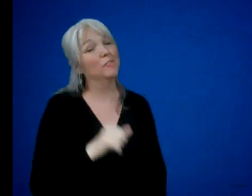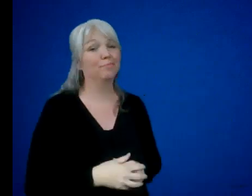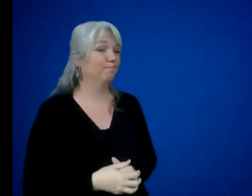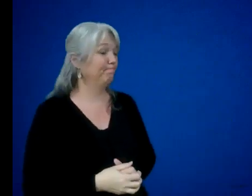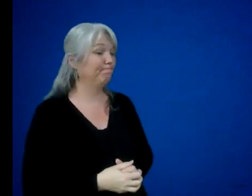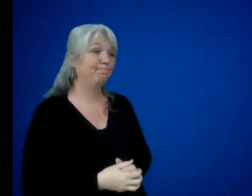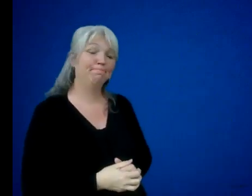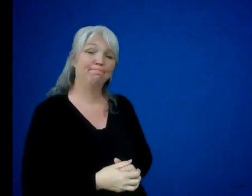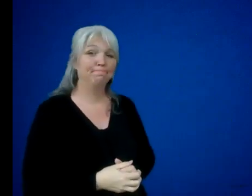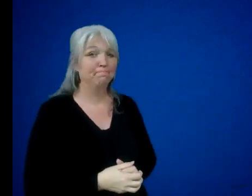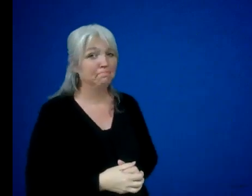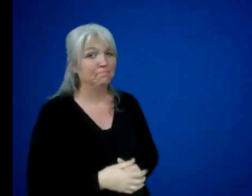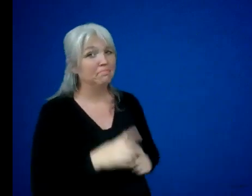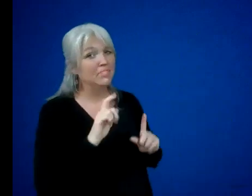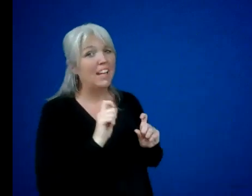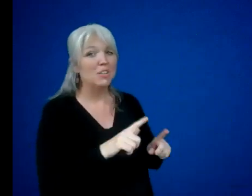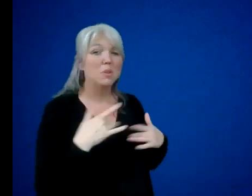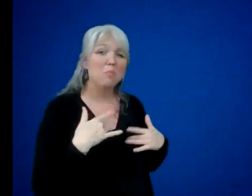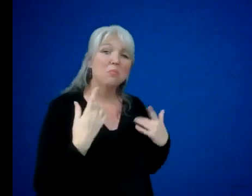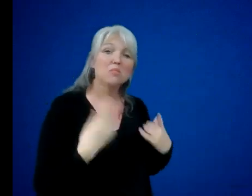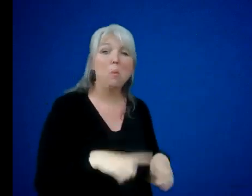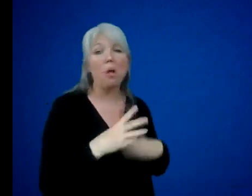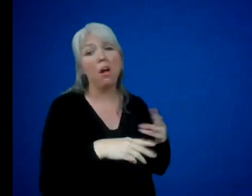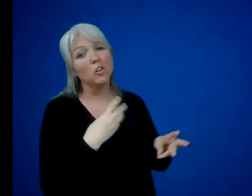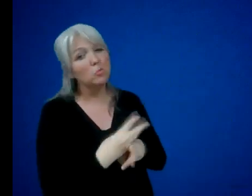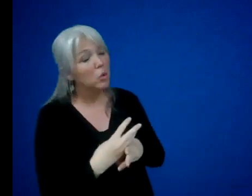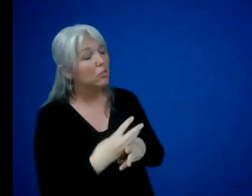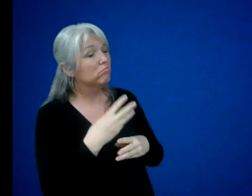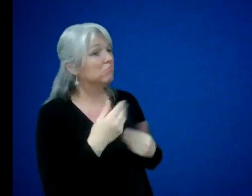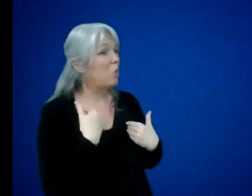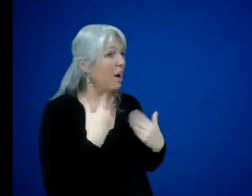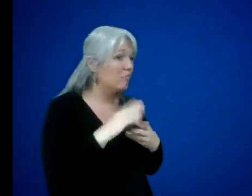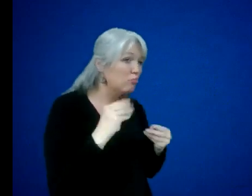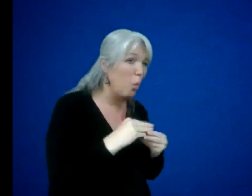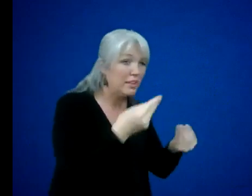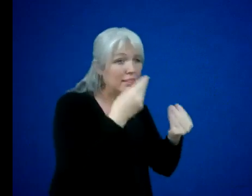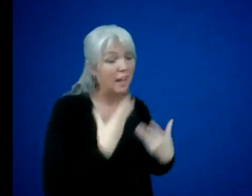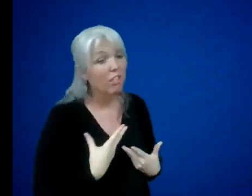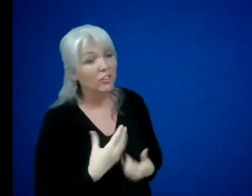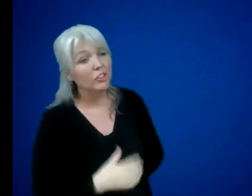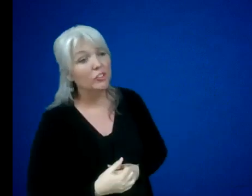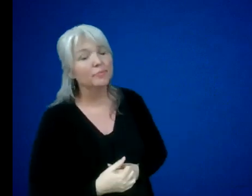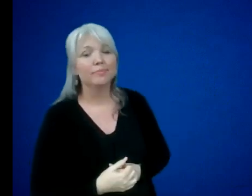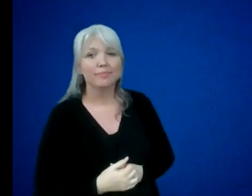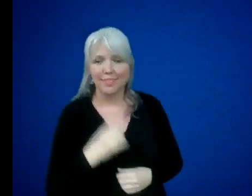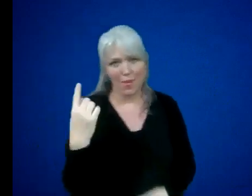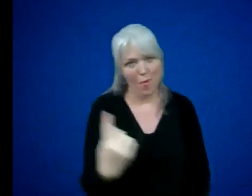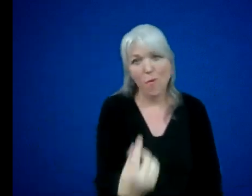And then she would ask me what was going on in the world and did I have any stories to tell her. And I always did.